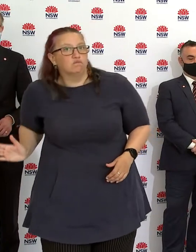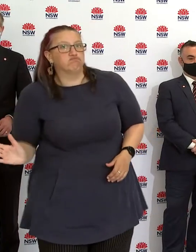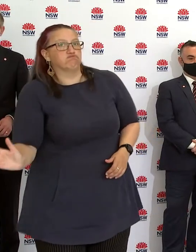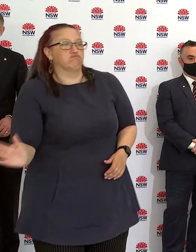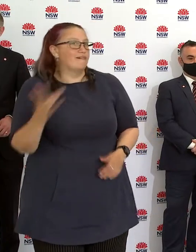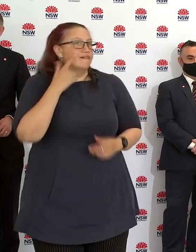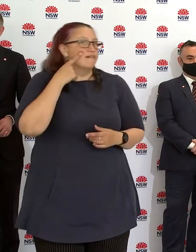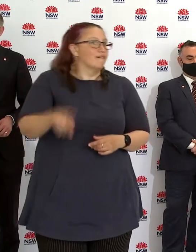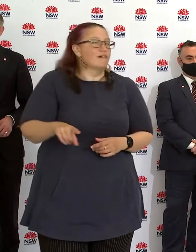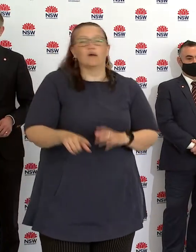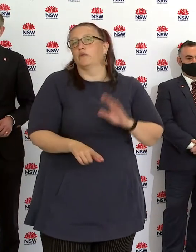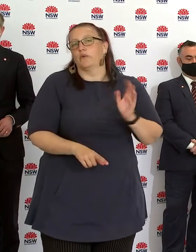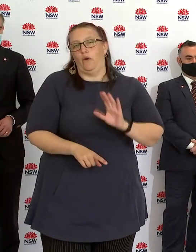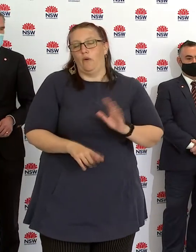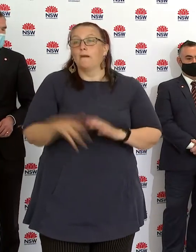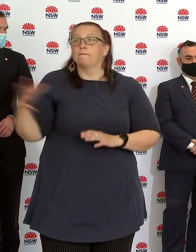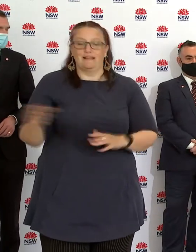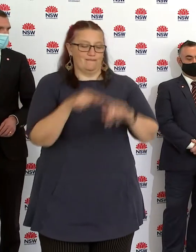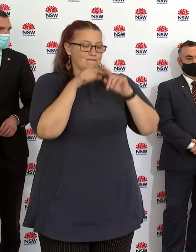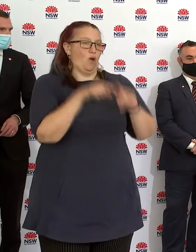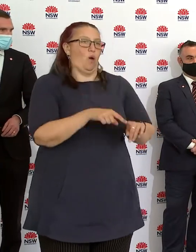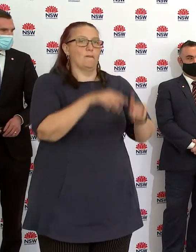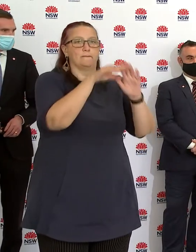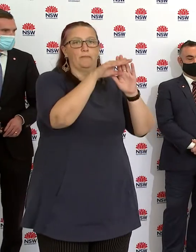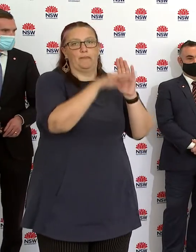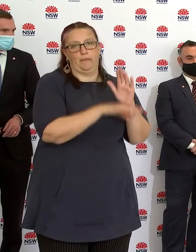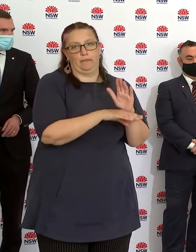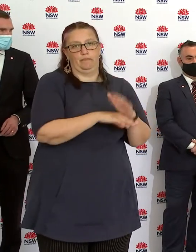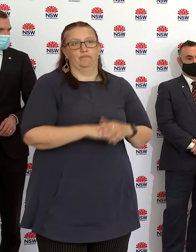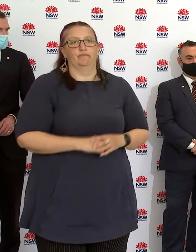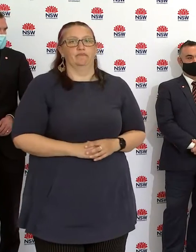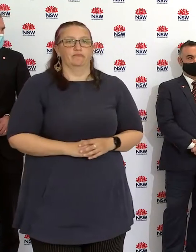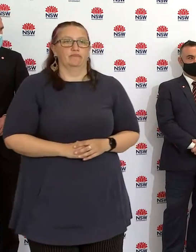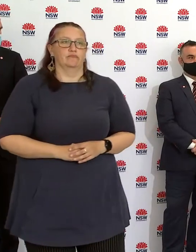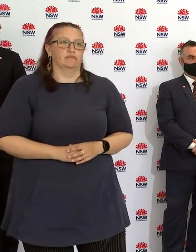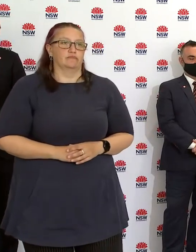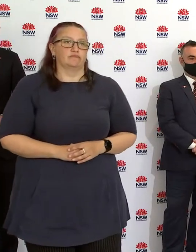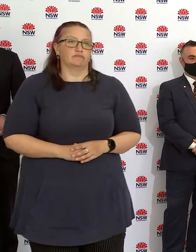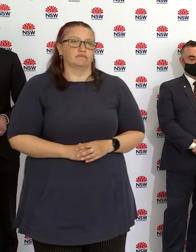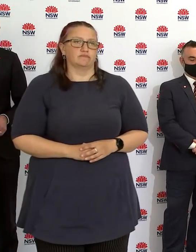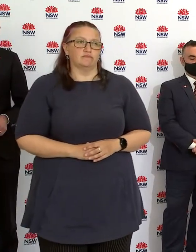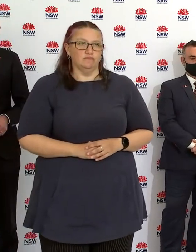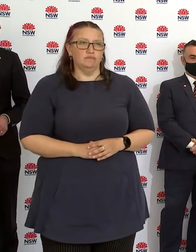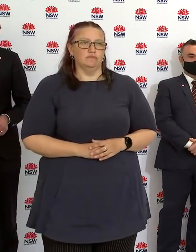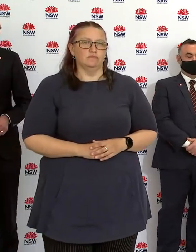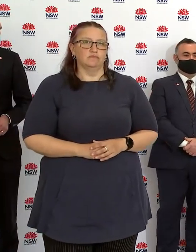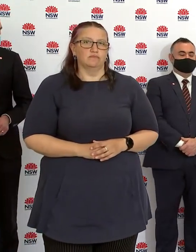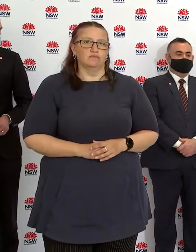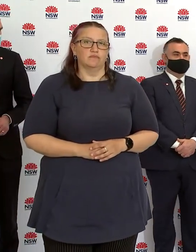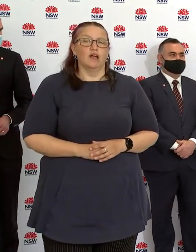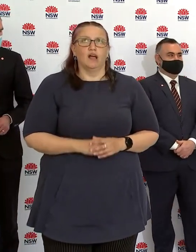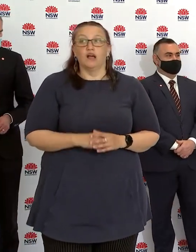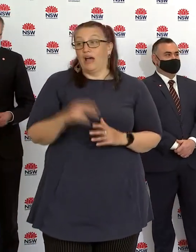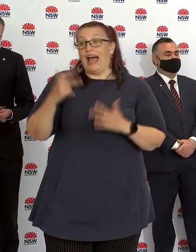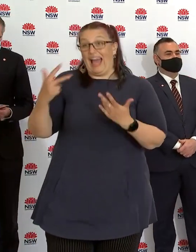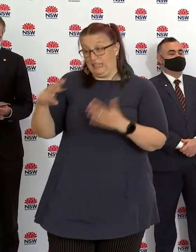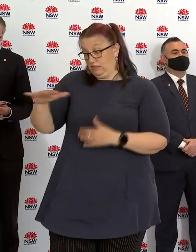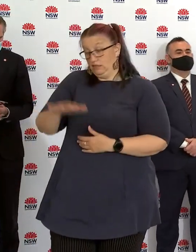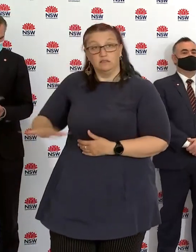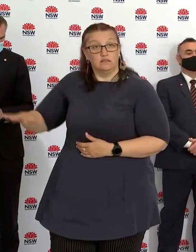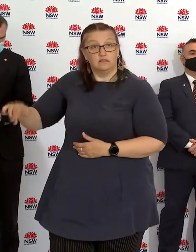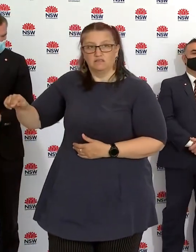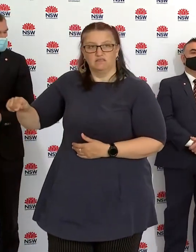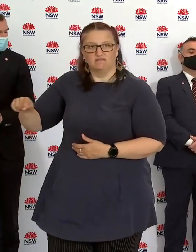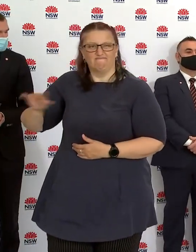eight local government areas, we will also allow limited activity for what we call contactless tradies. If tradies